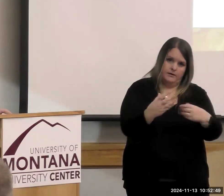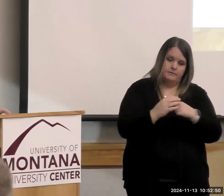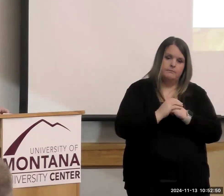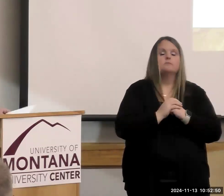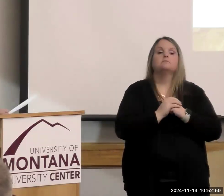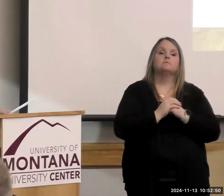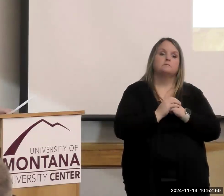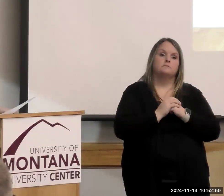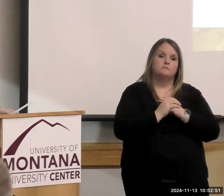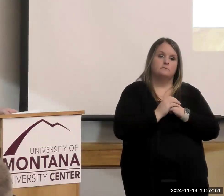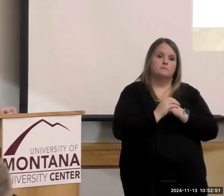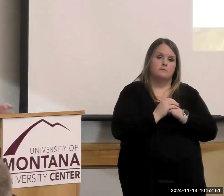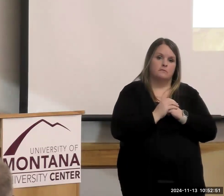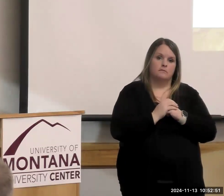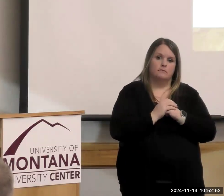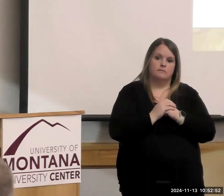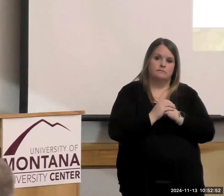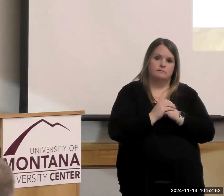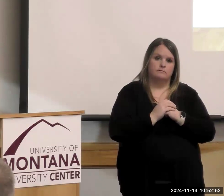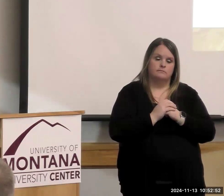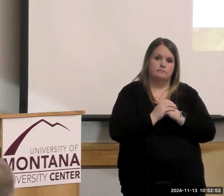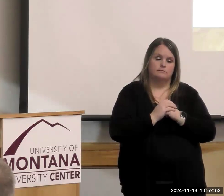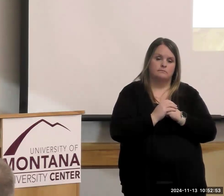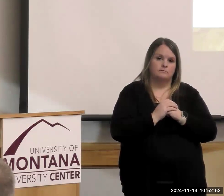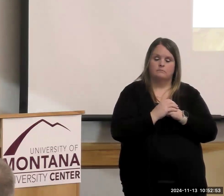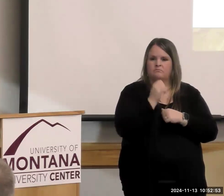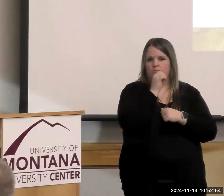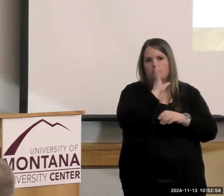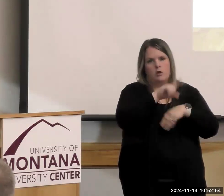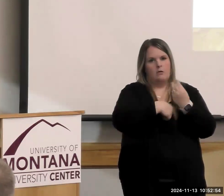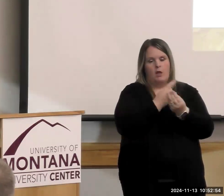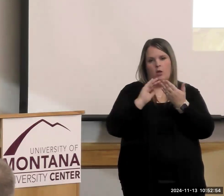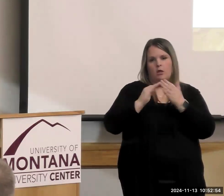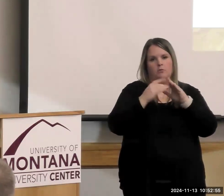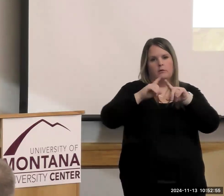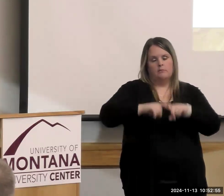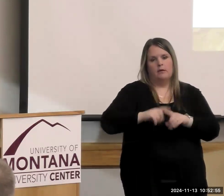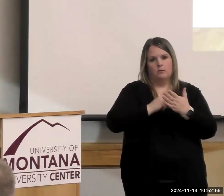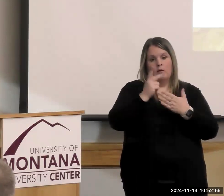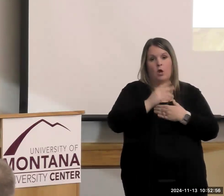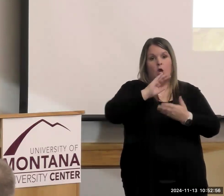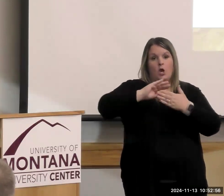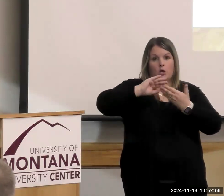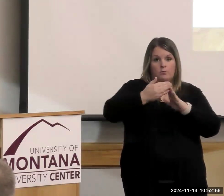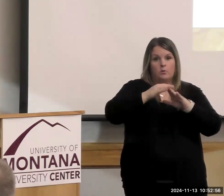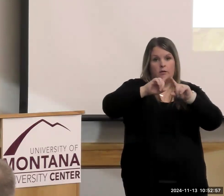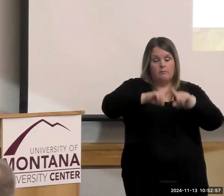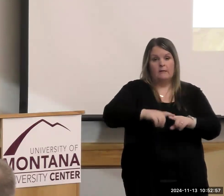in. We're not going to talk about community-based programs, community-based food programs today.